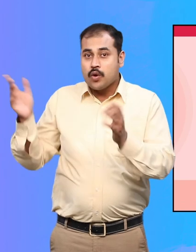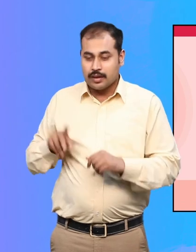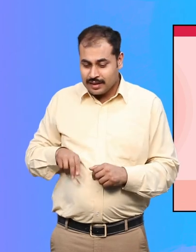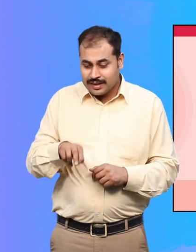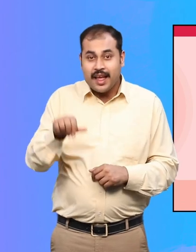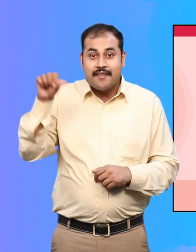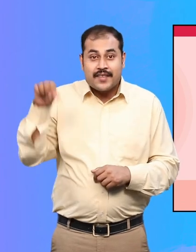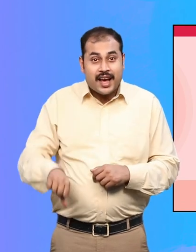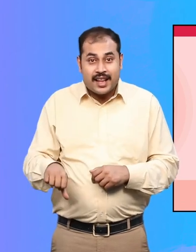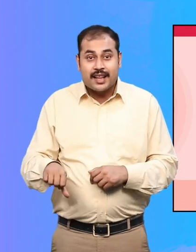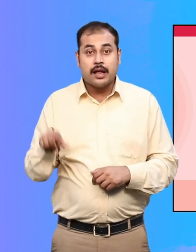climb up or down.